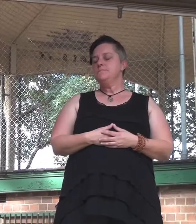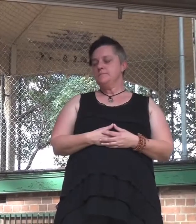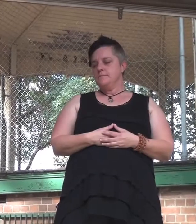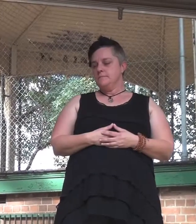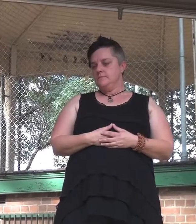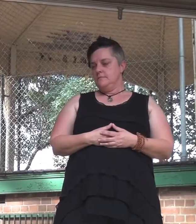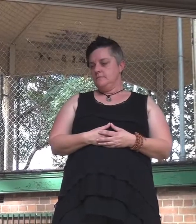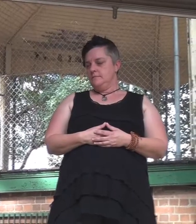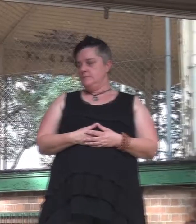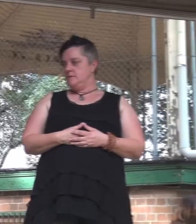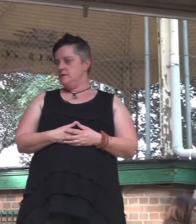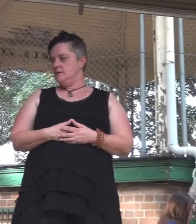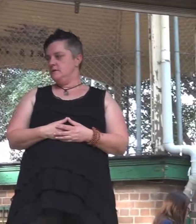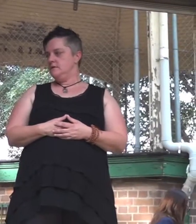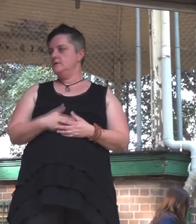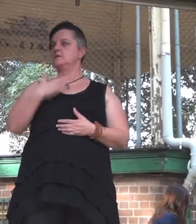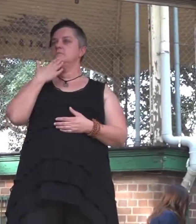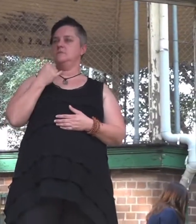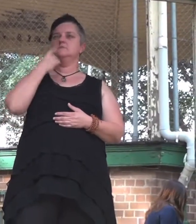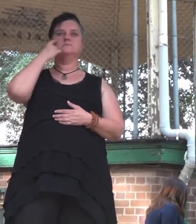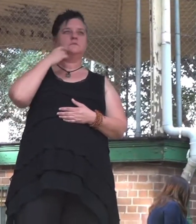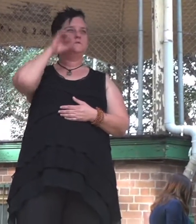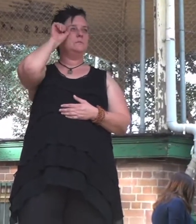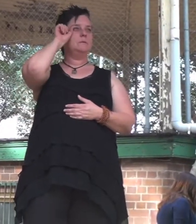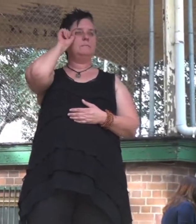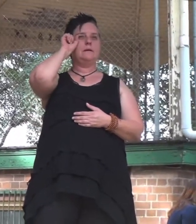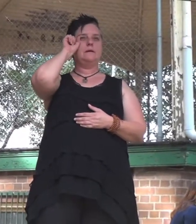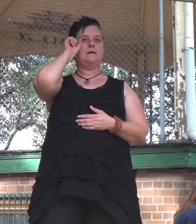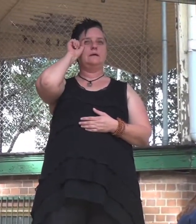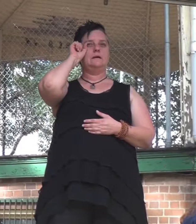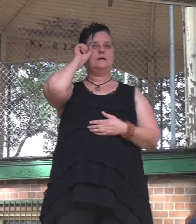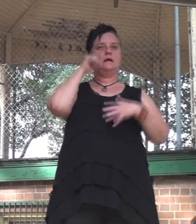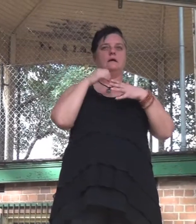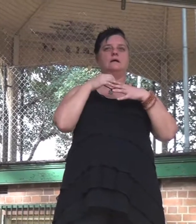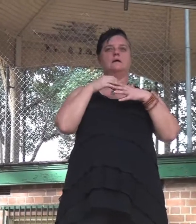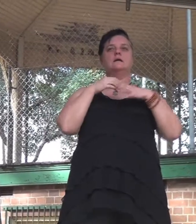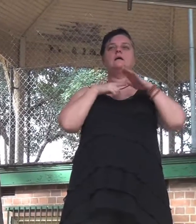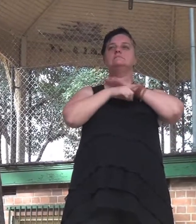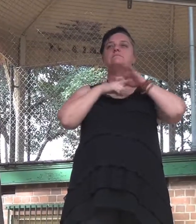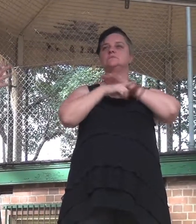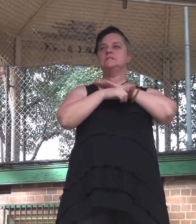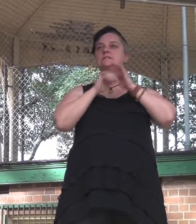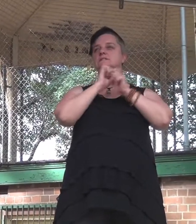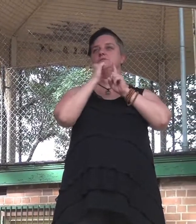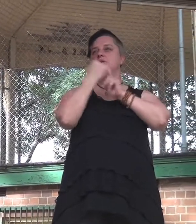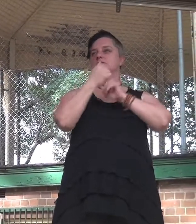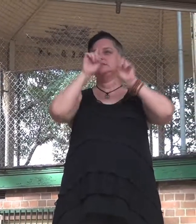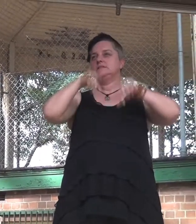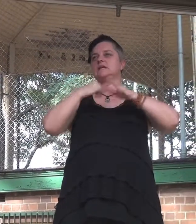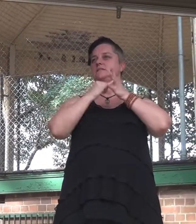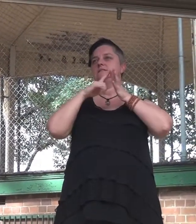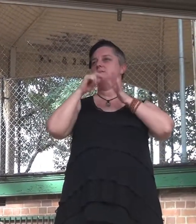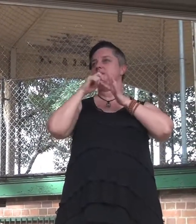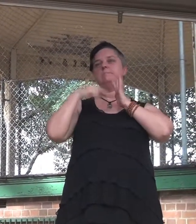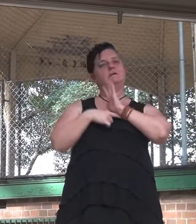agree more. But let's not forget, again, this didn't start in September last year. In the last years, Howard government, Labour